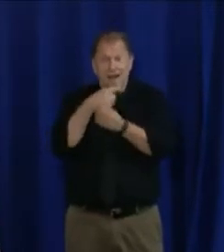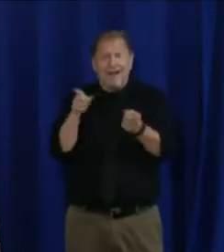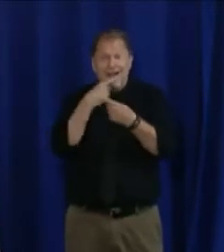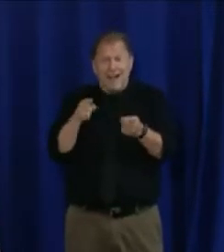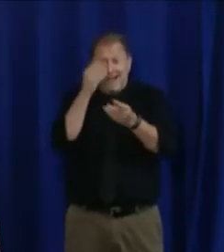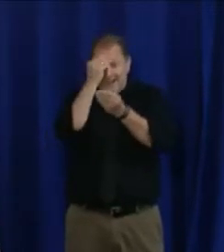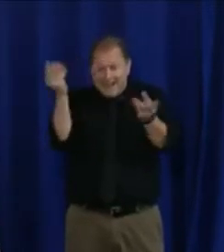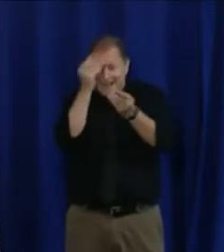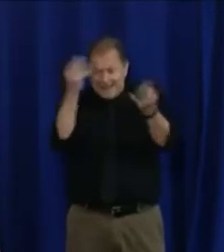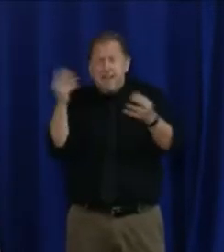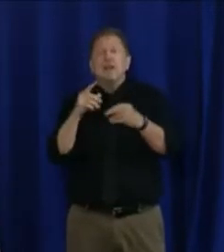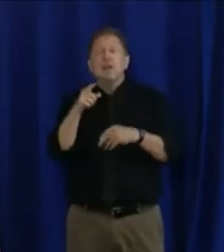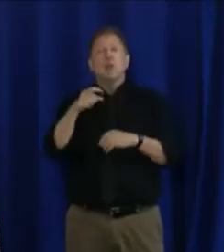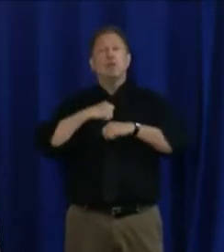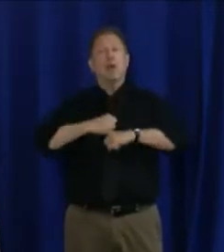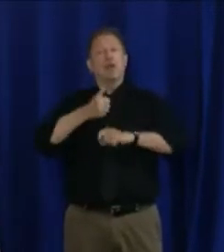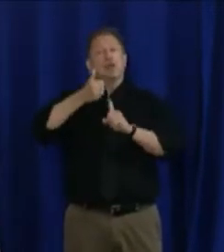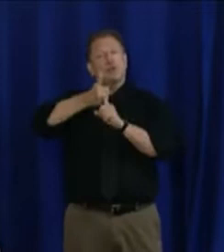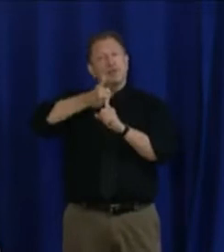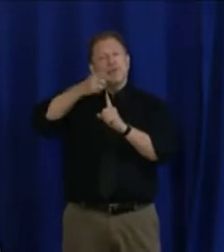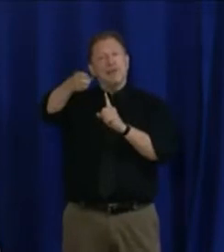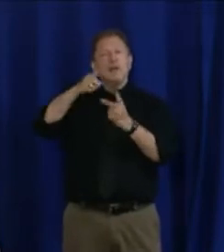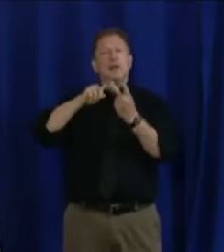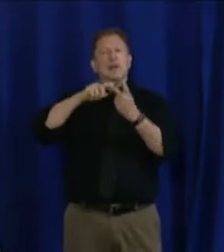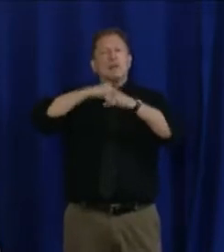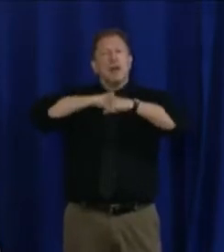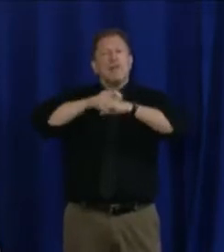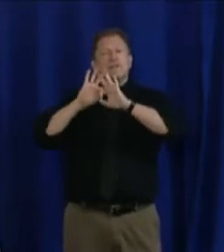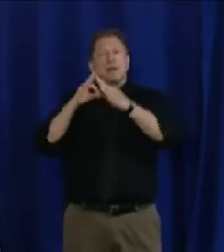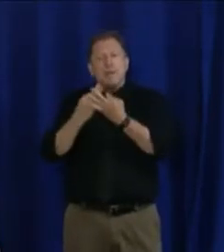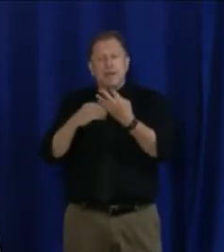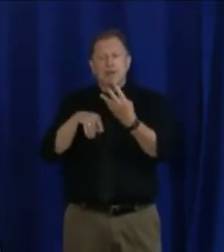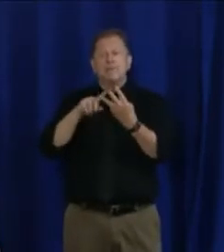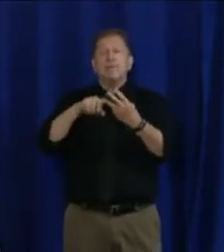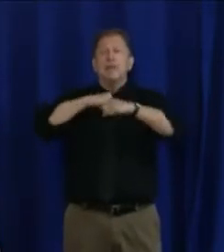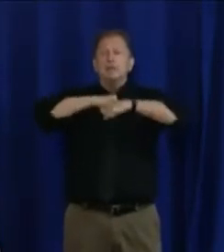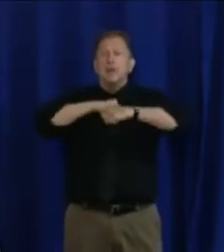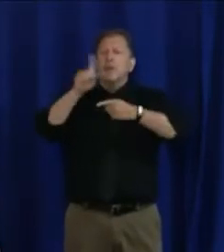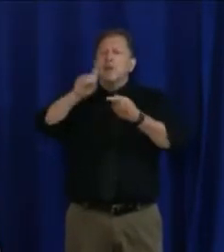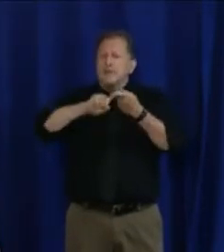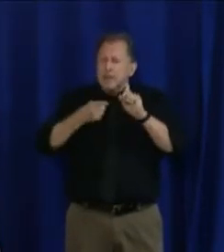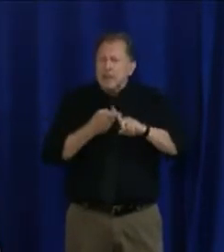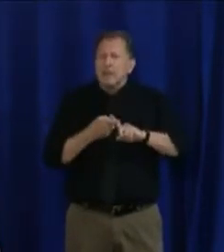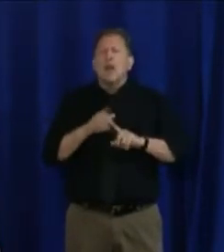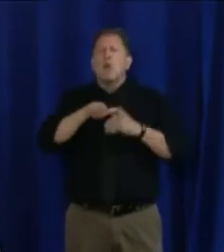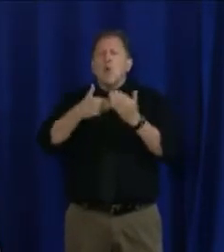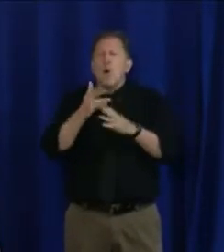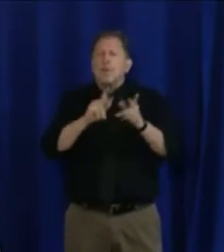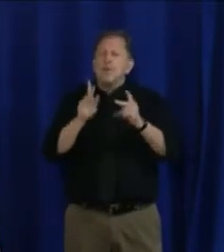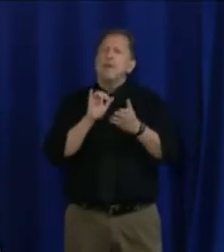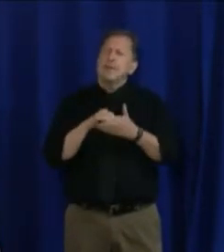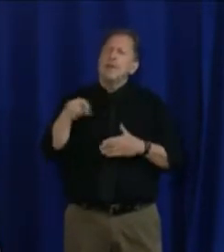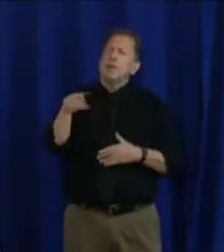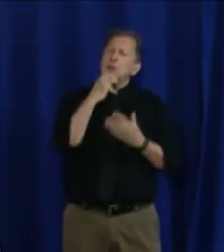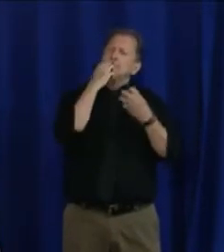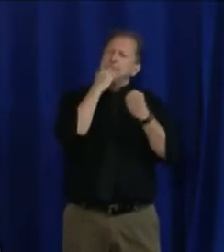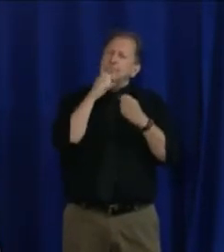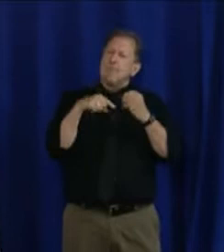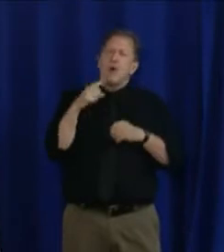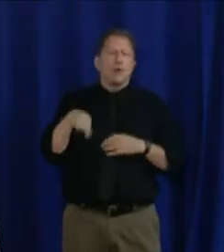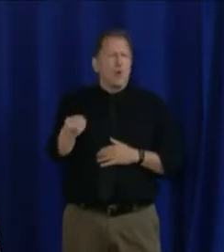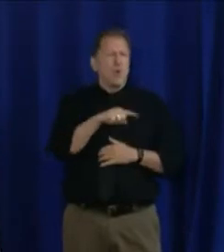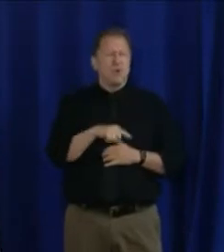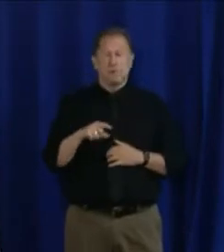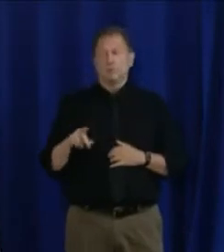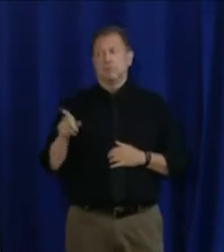but your family, your friends, and everybody in your network that you care about. Let these numbers